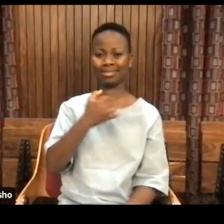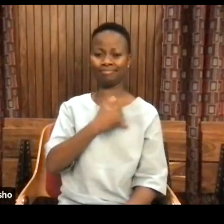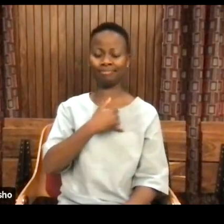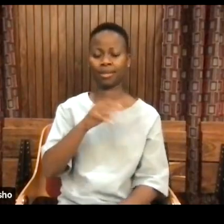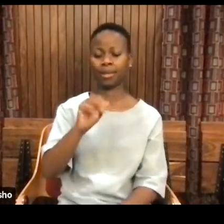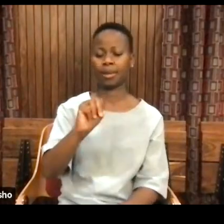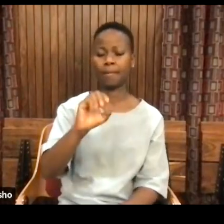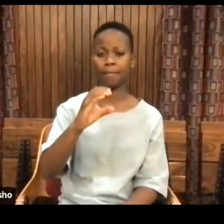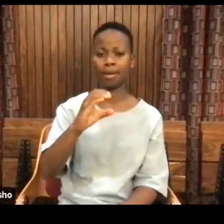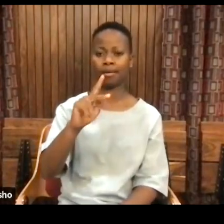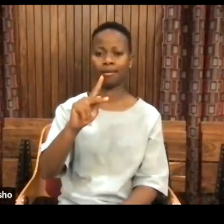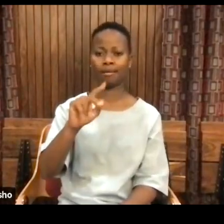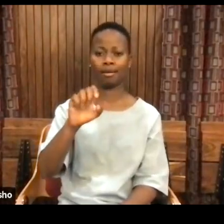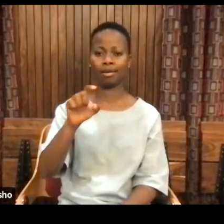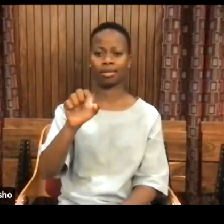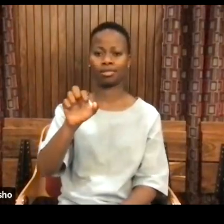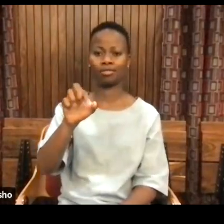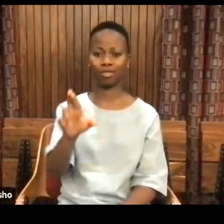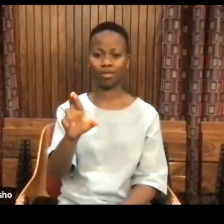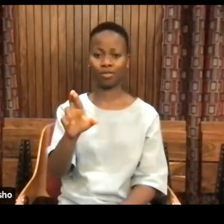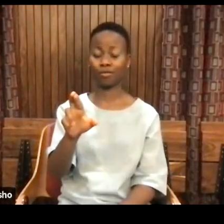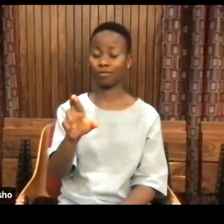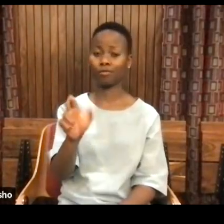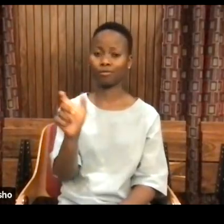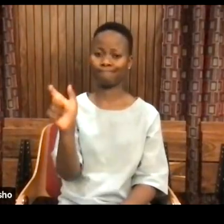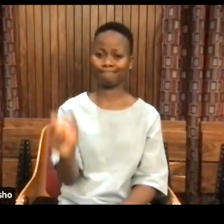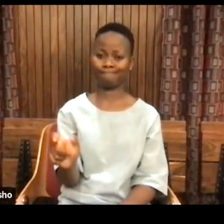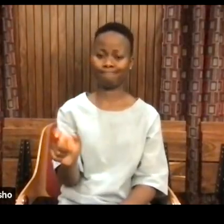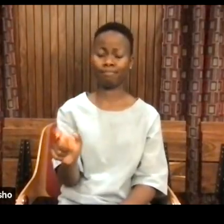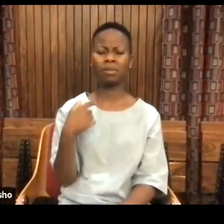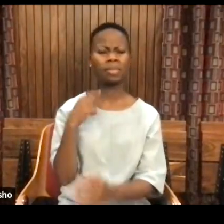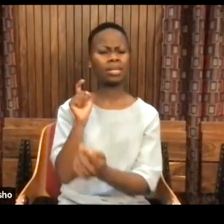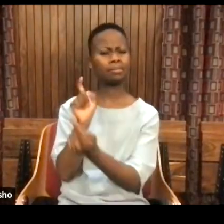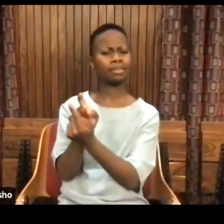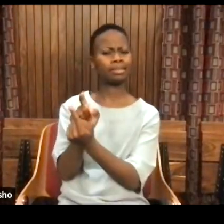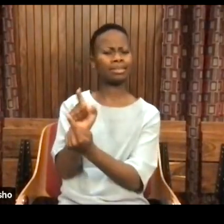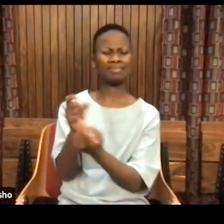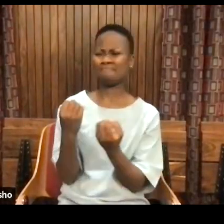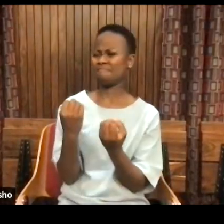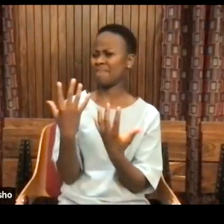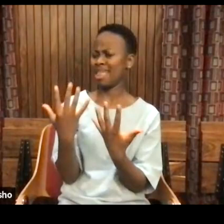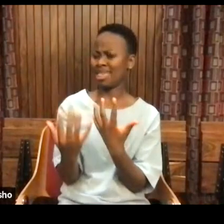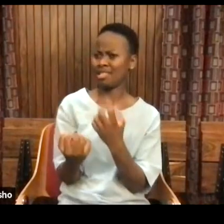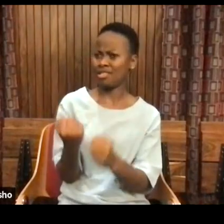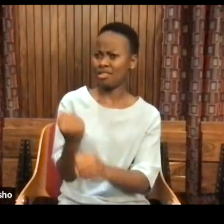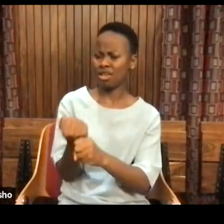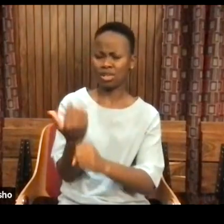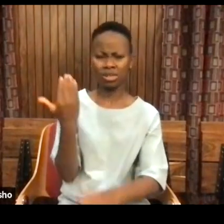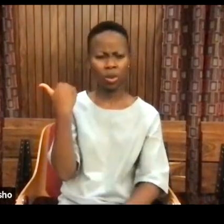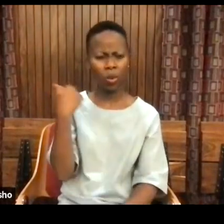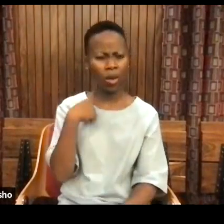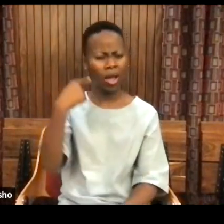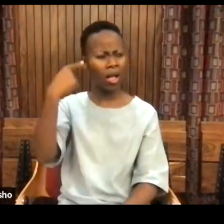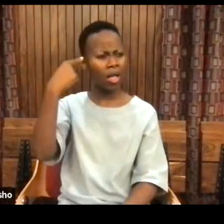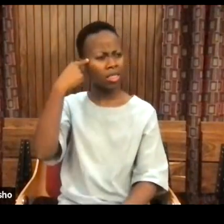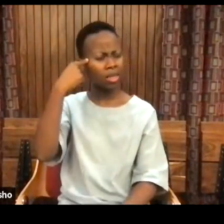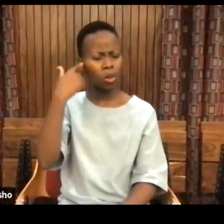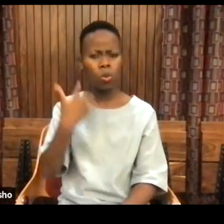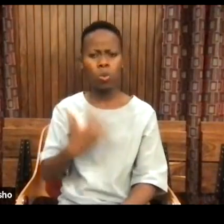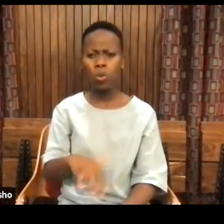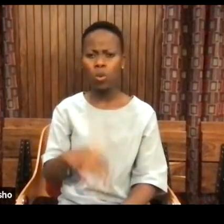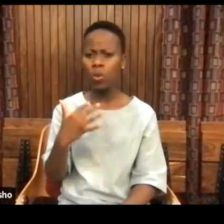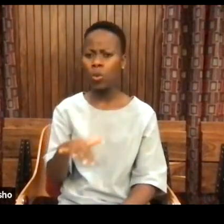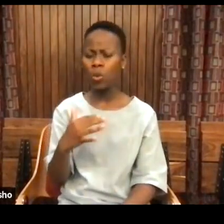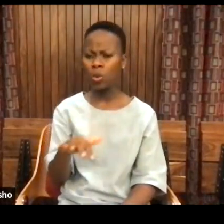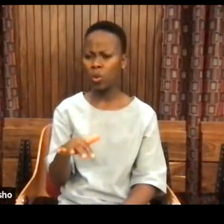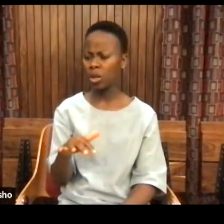I met Eusebius many, many, wow, I can't even believe it. Nearly a quarter of a century ago